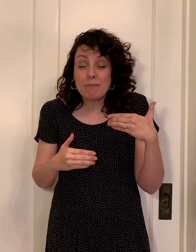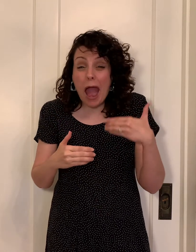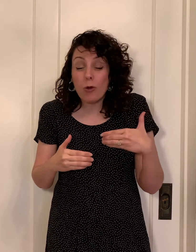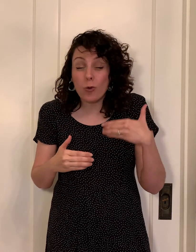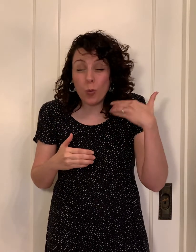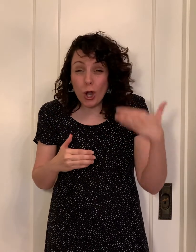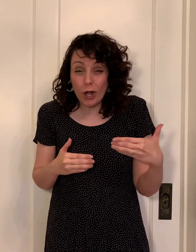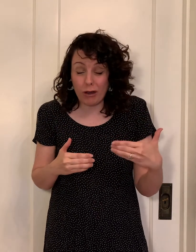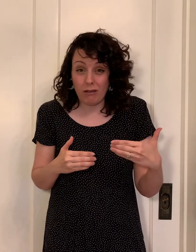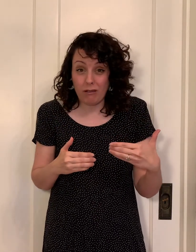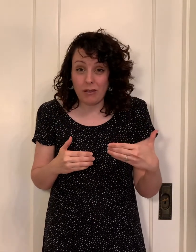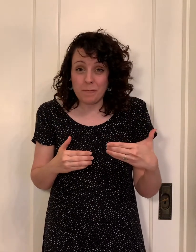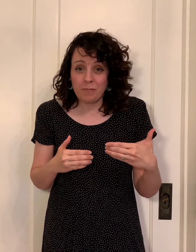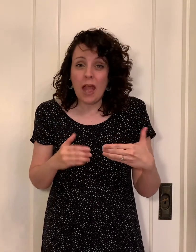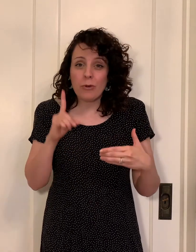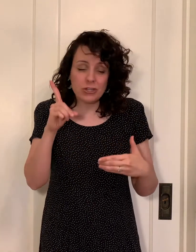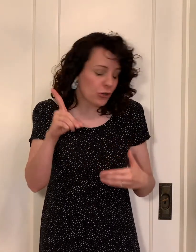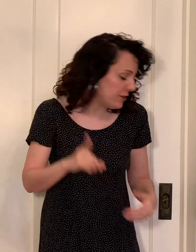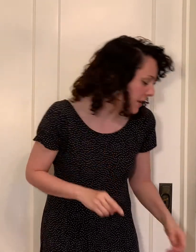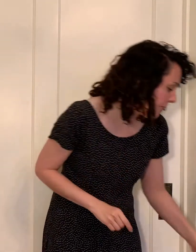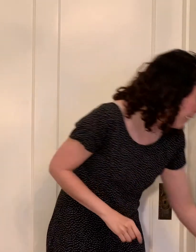power work i want to show you something